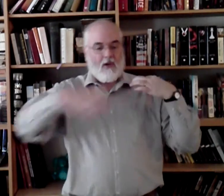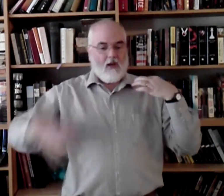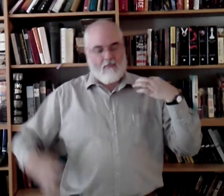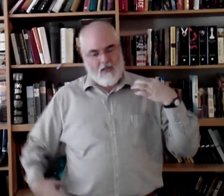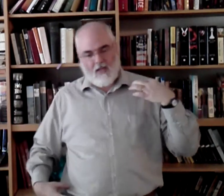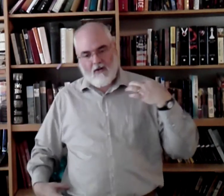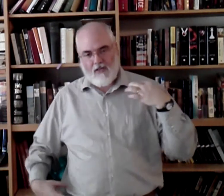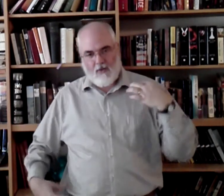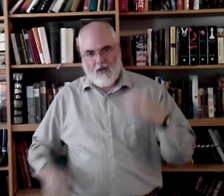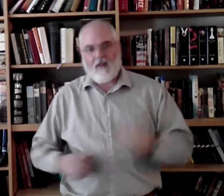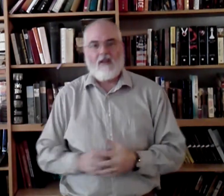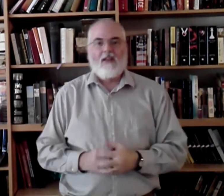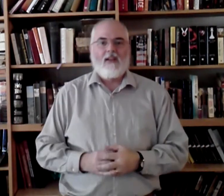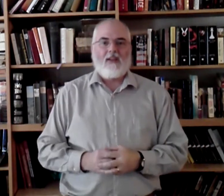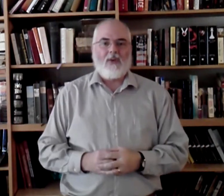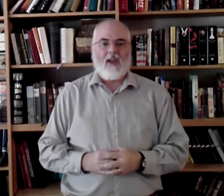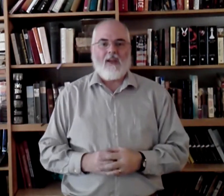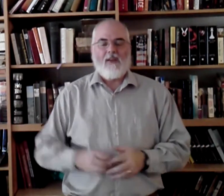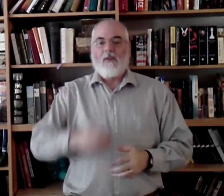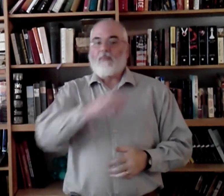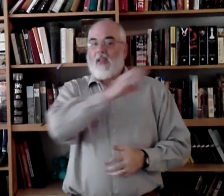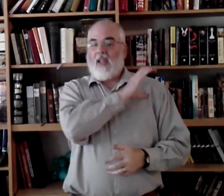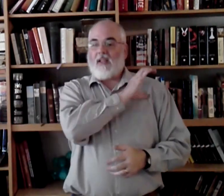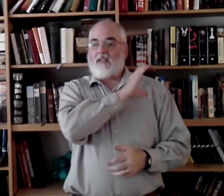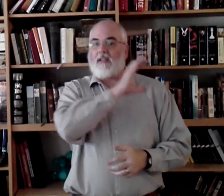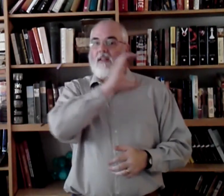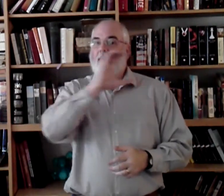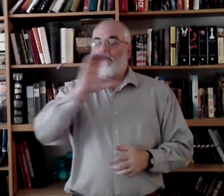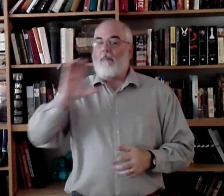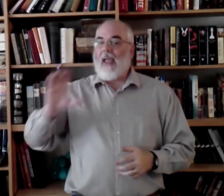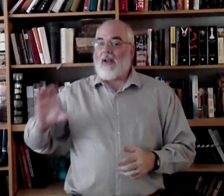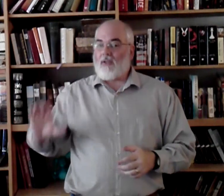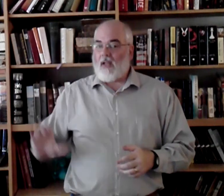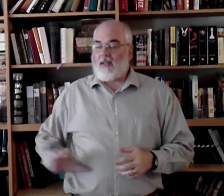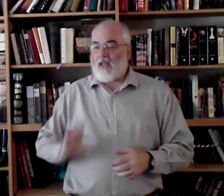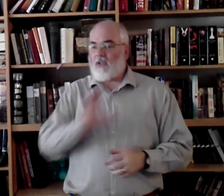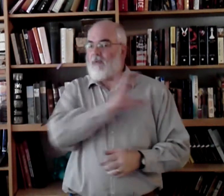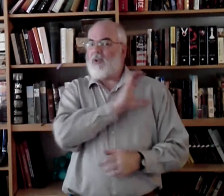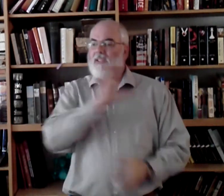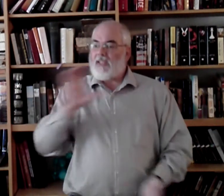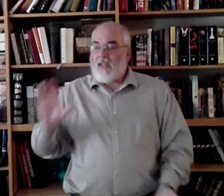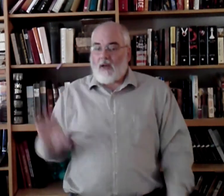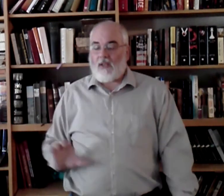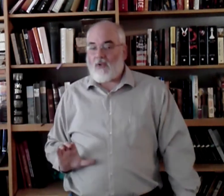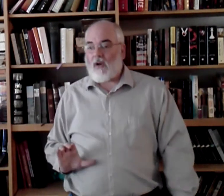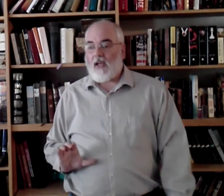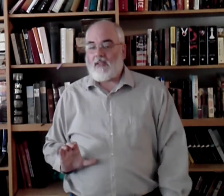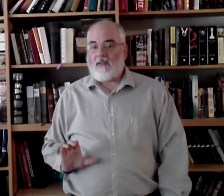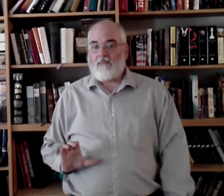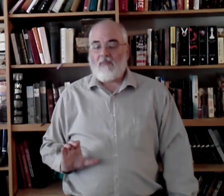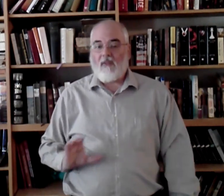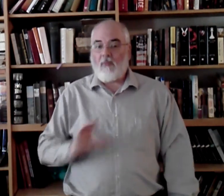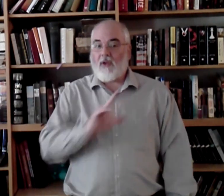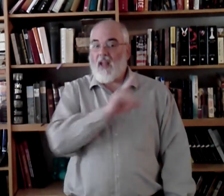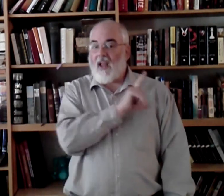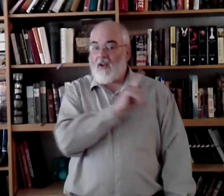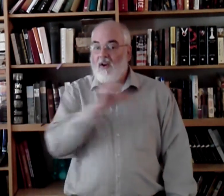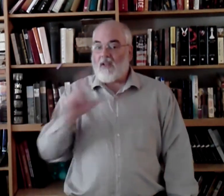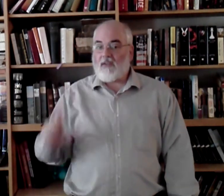Miss Arizona. Okay? It's banners like that. So if you put a C on it, it's Christ. If you put an L on it, it's